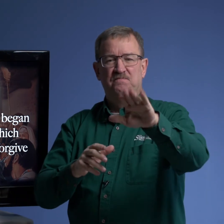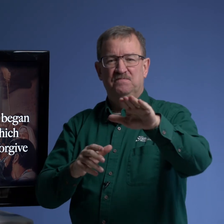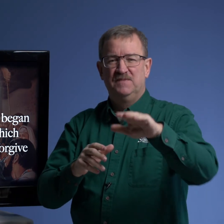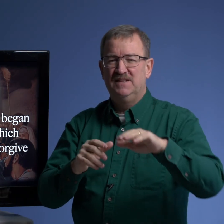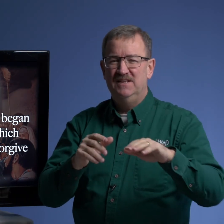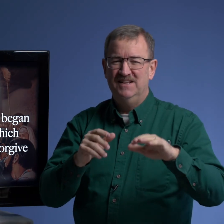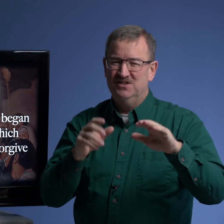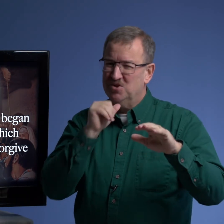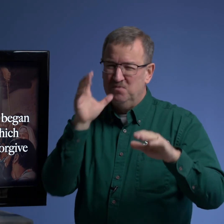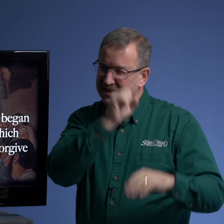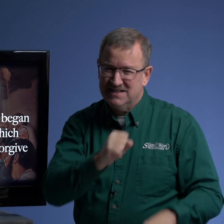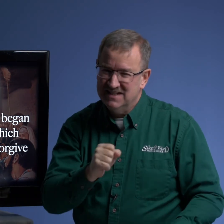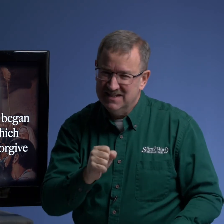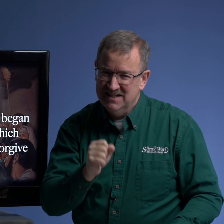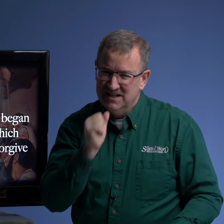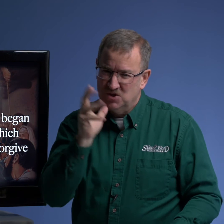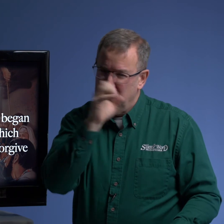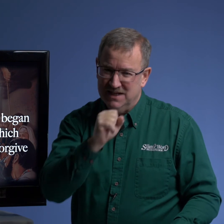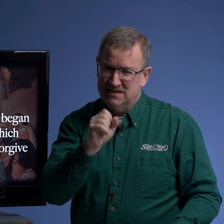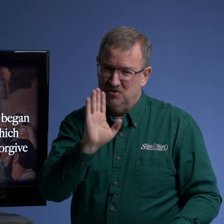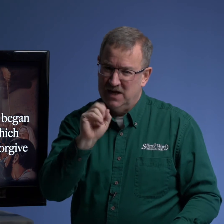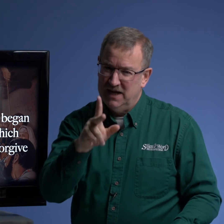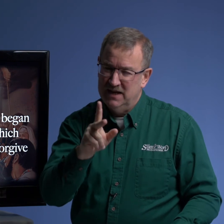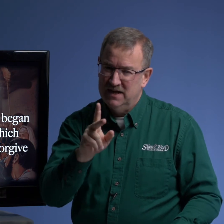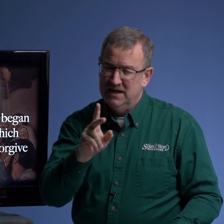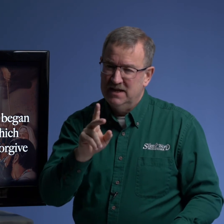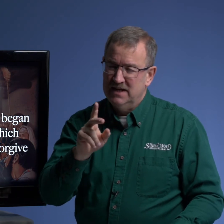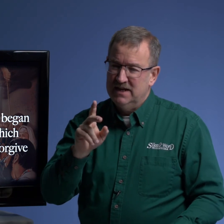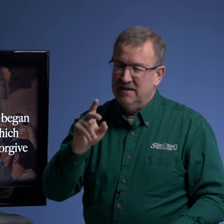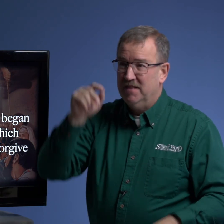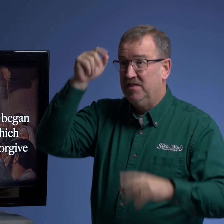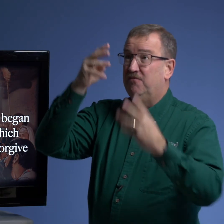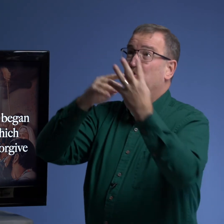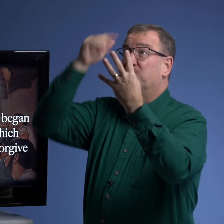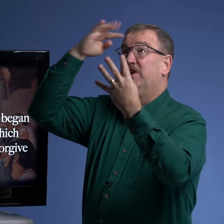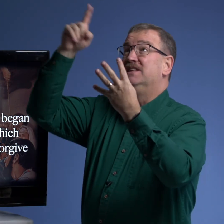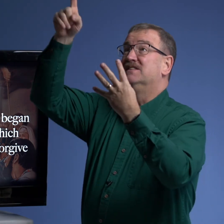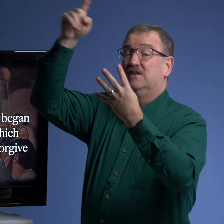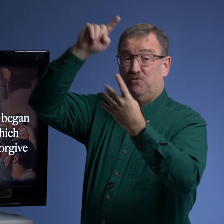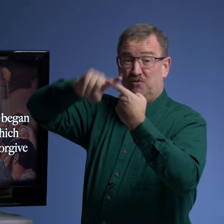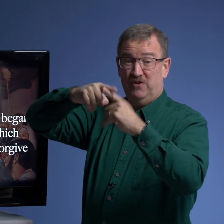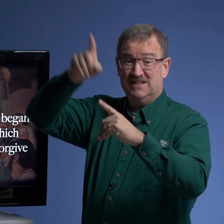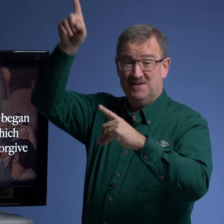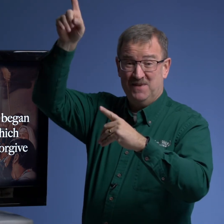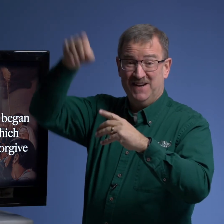who don't miss don't miss miss okay the four friends the four friends up there